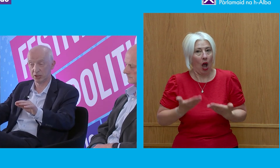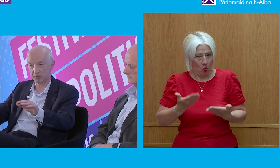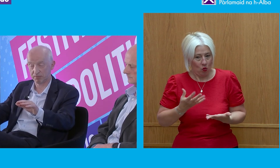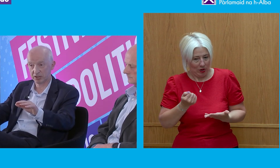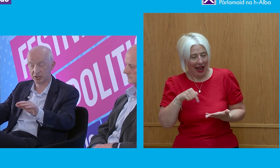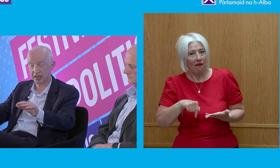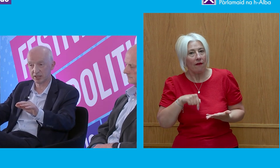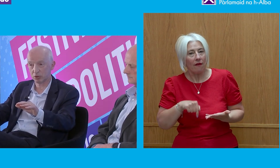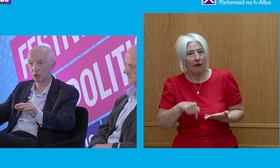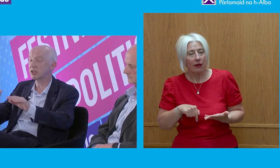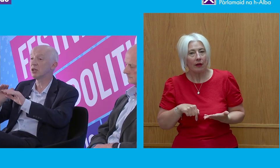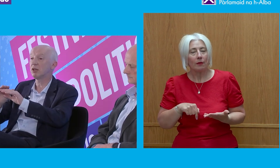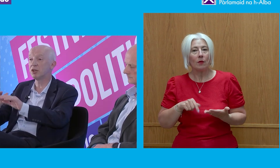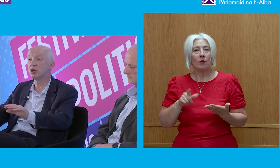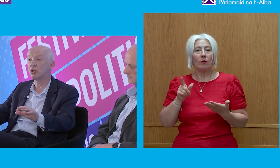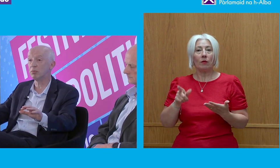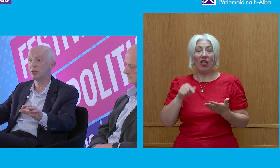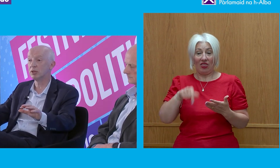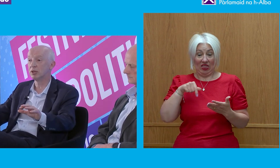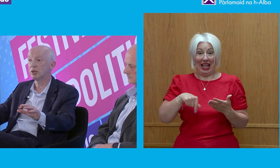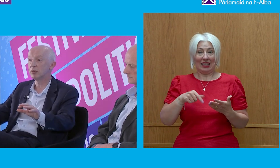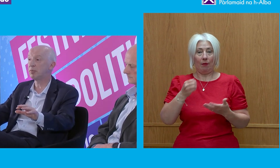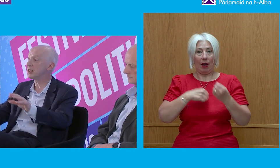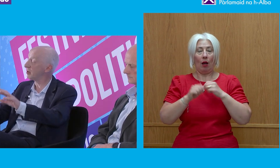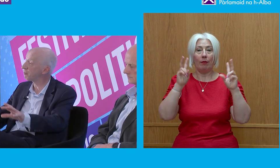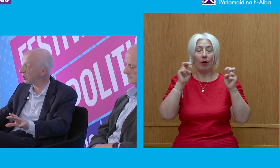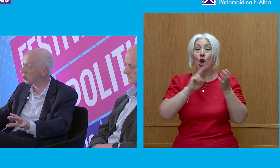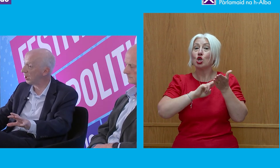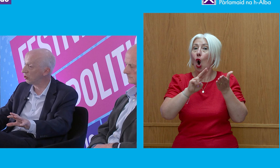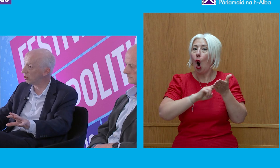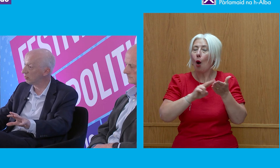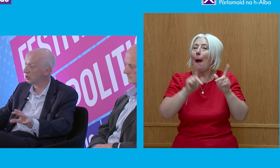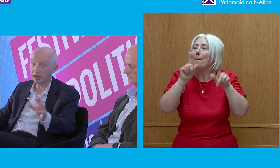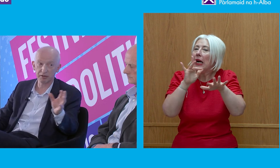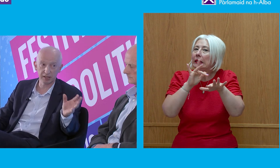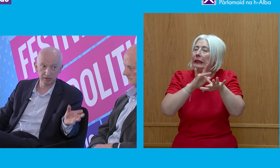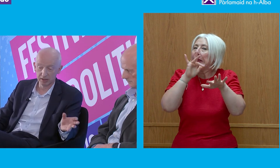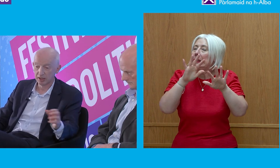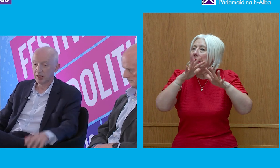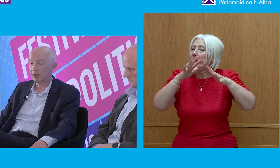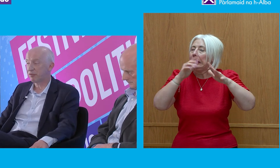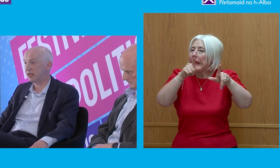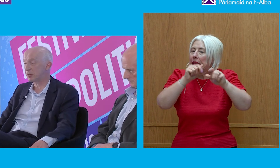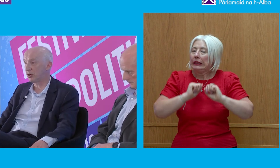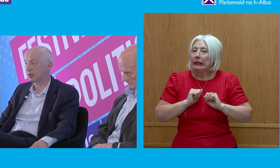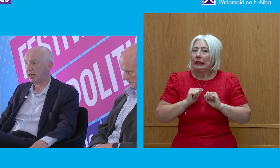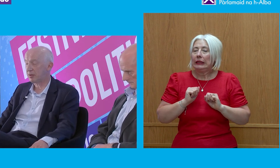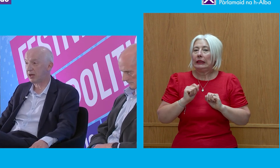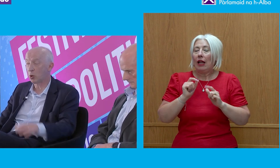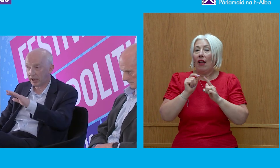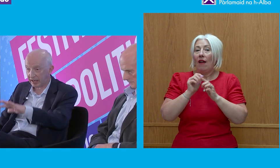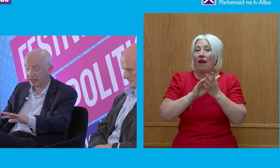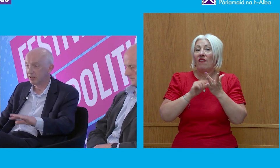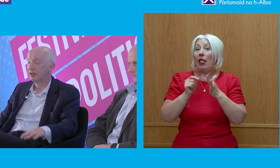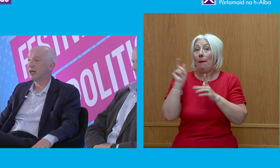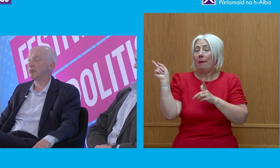as political scientists would call it, the norm. But it's a very fragile norm, and I think Philip's point about